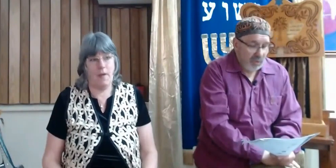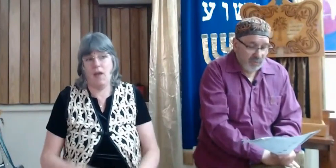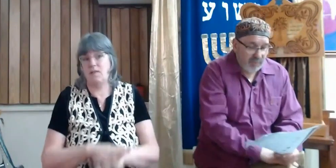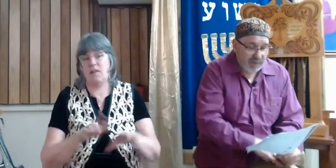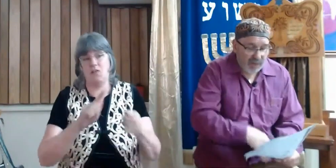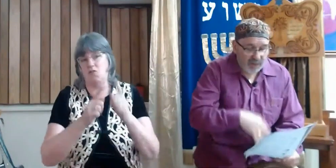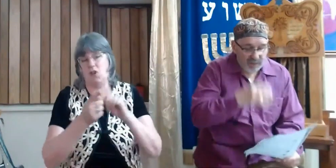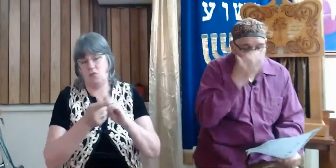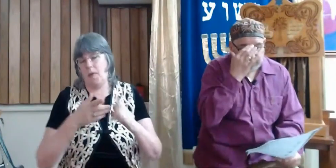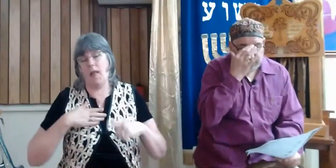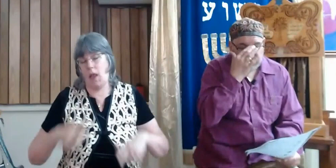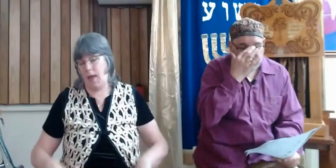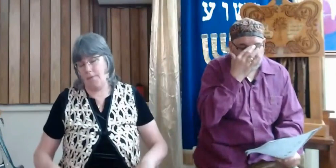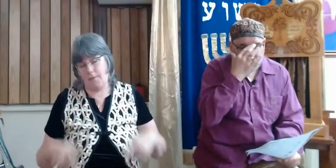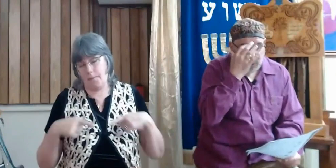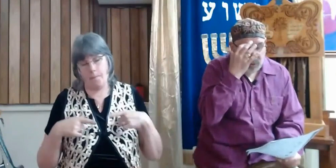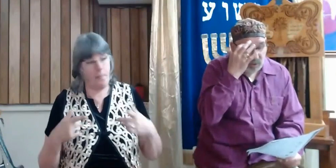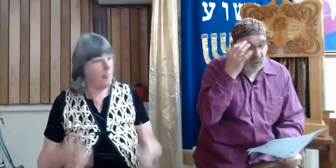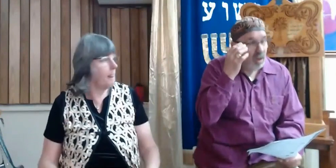But